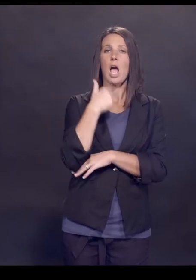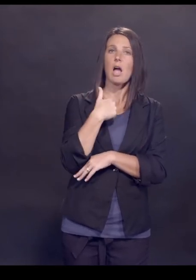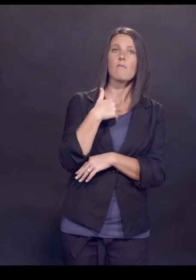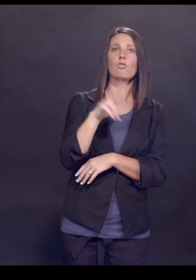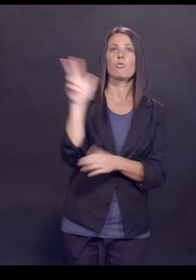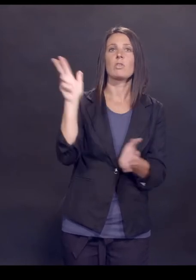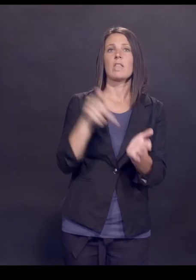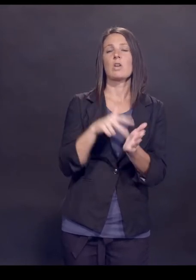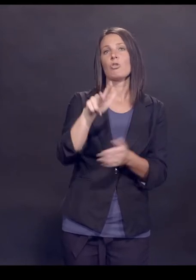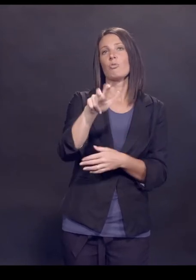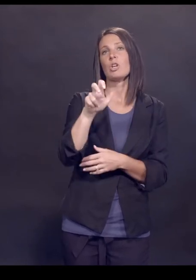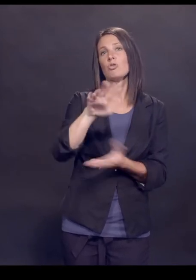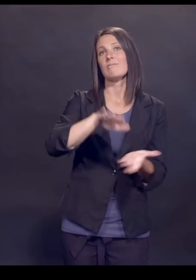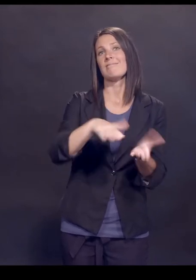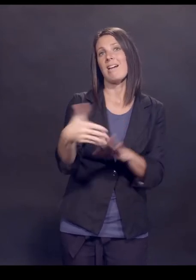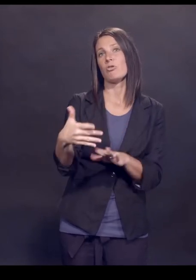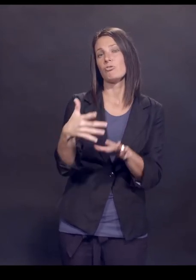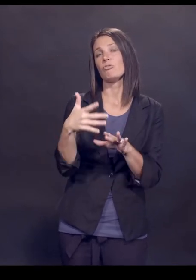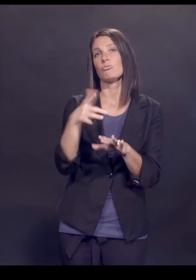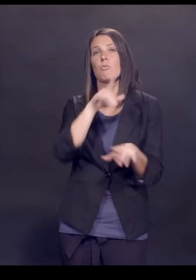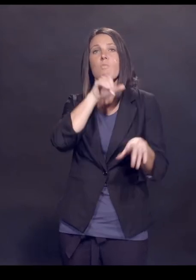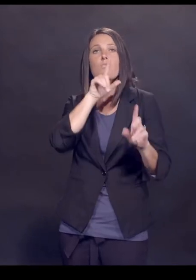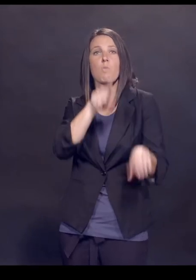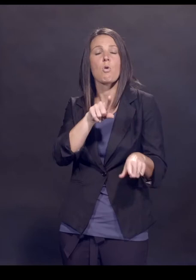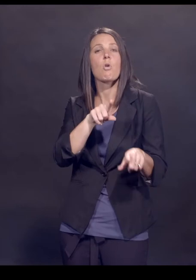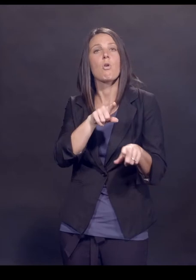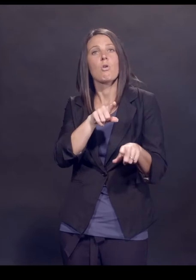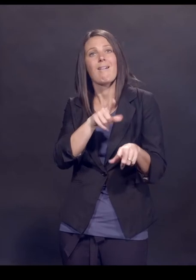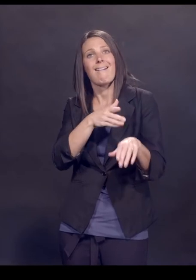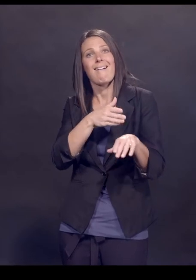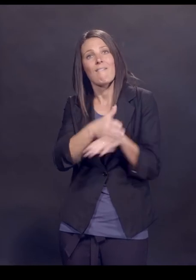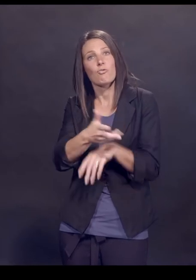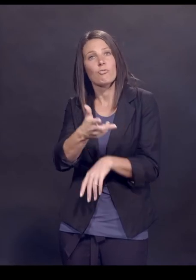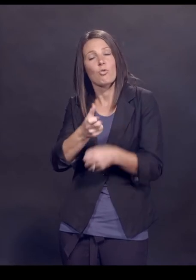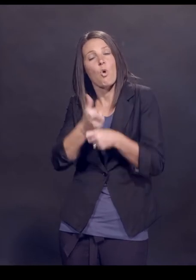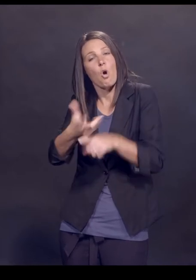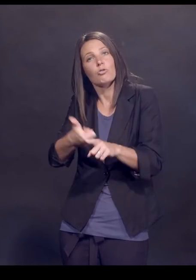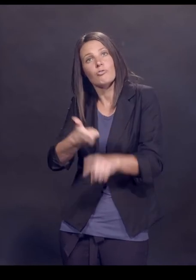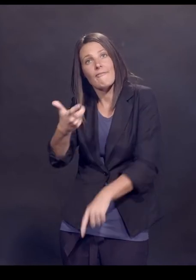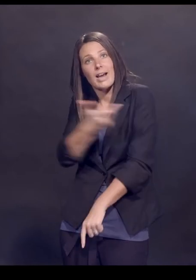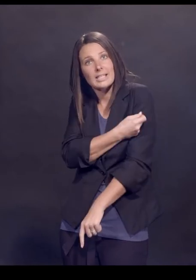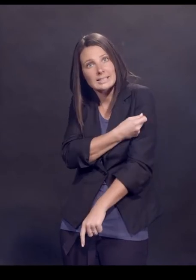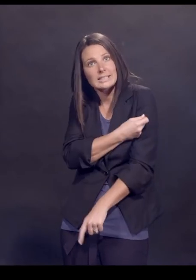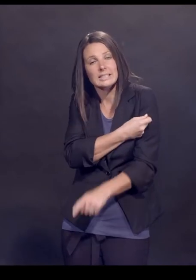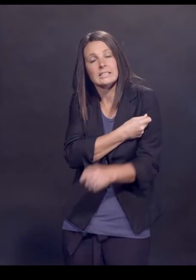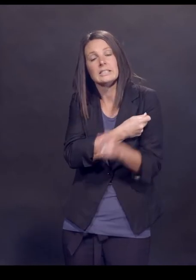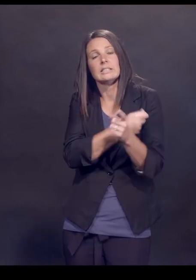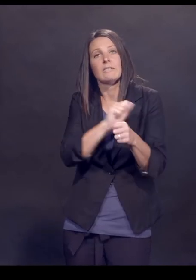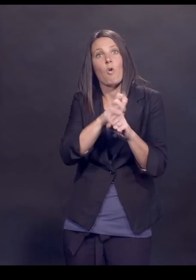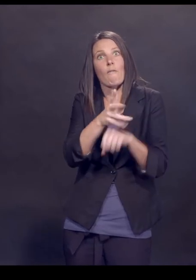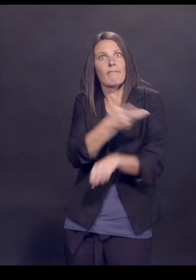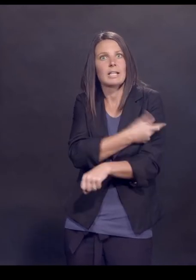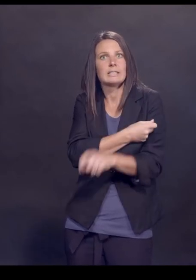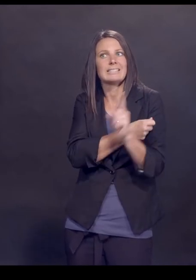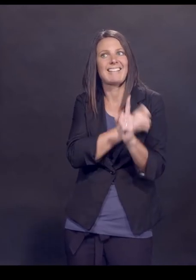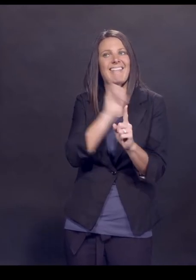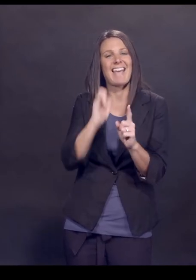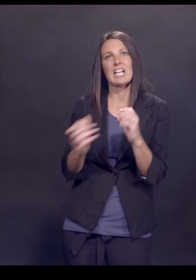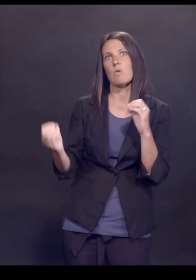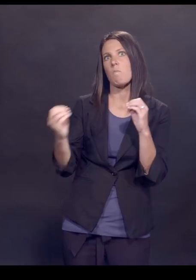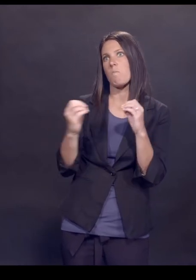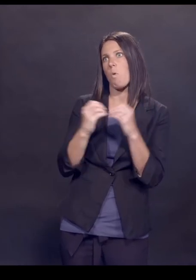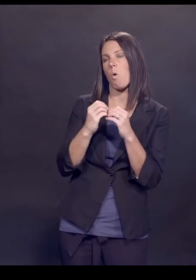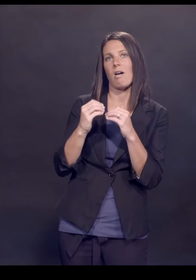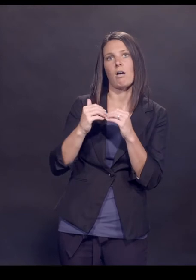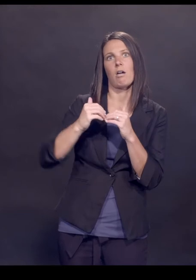,300 deaths that have been reported following the vaccine. These SARS-CoV-2 vaccines, that is more than any